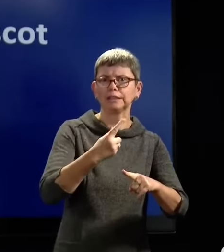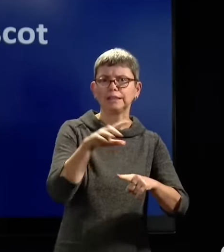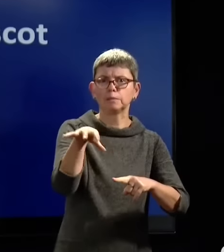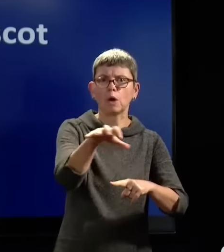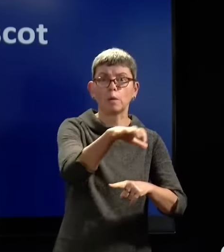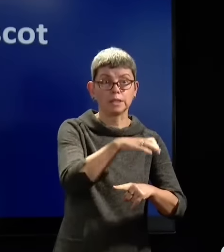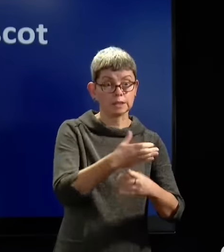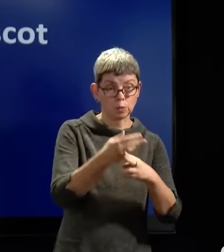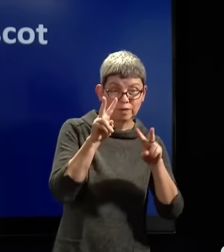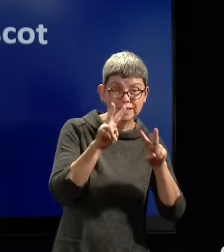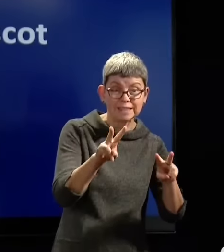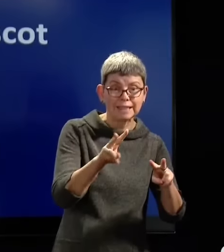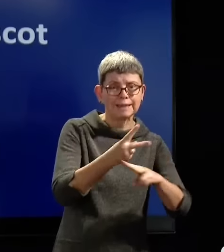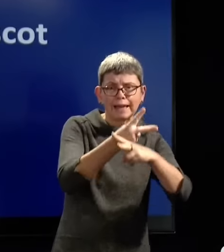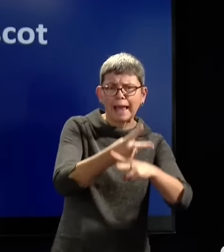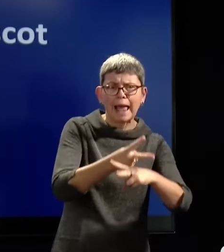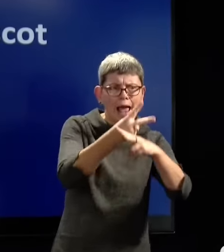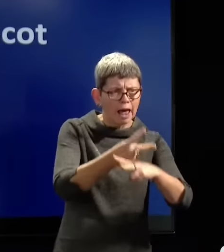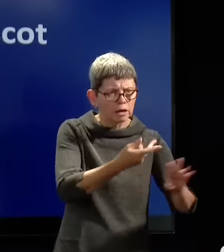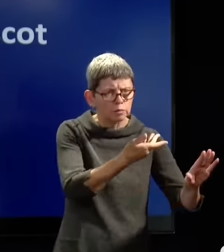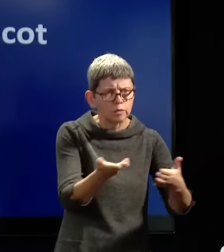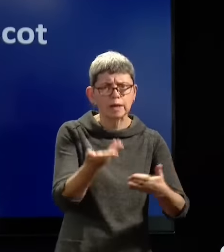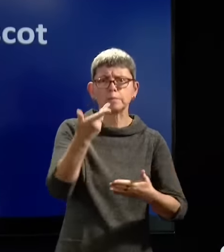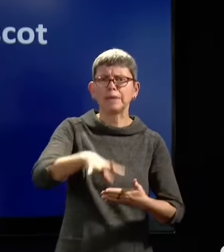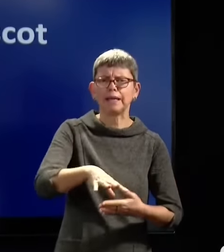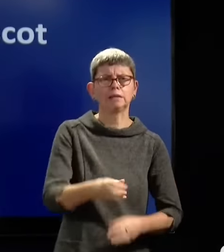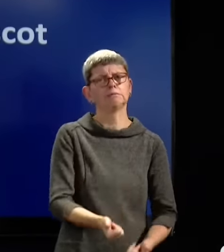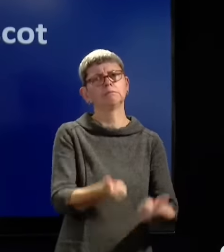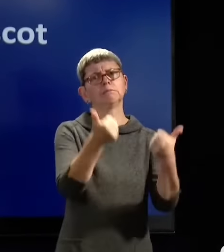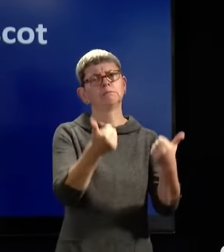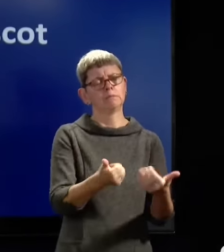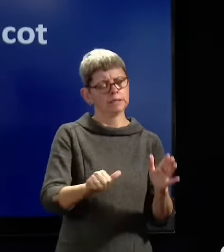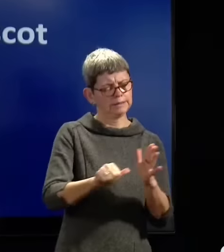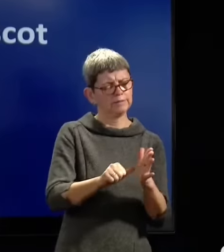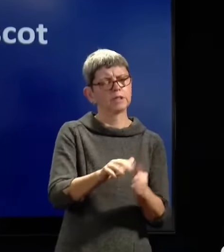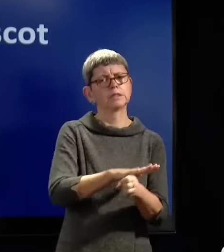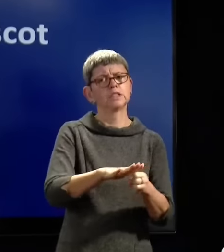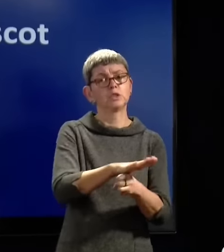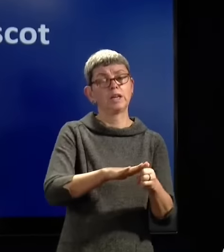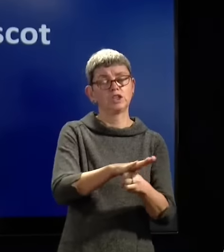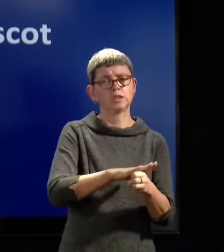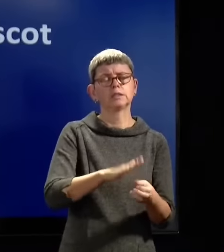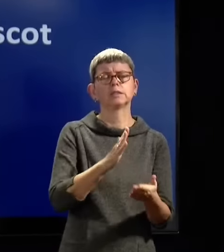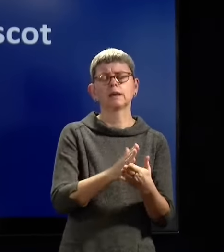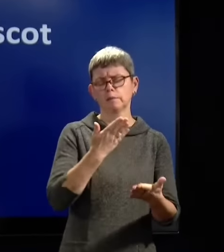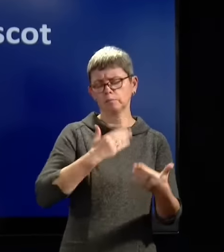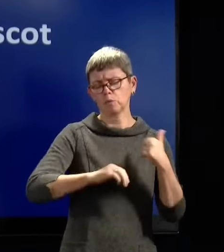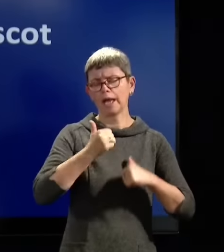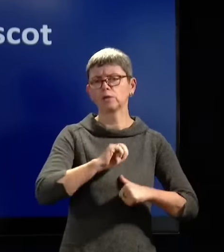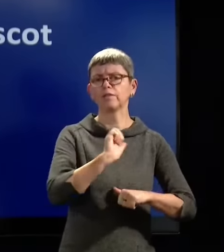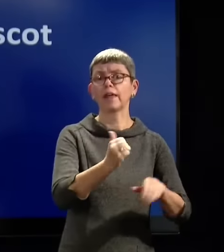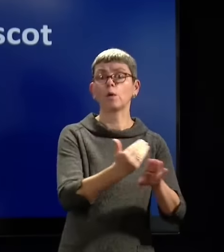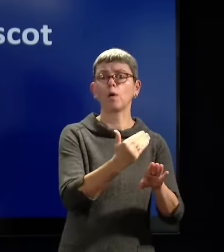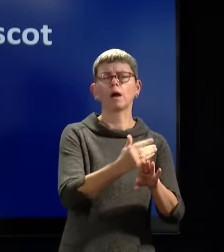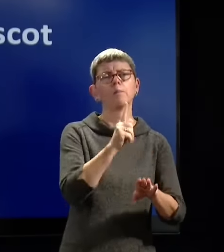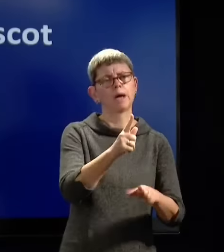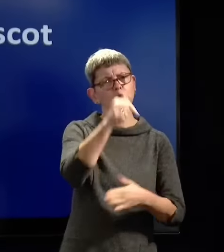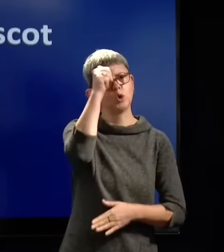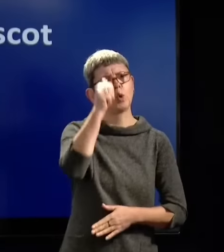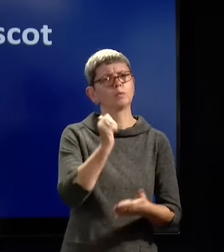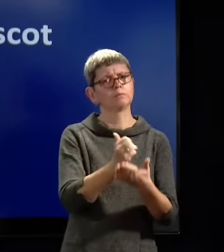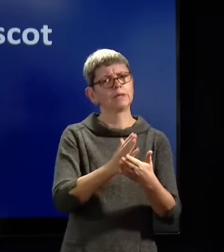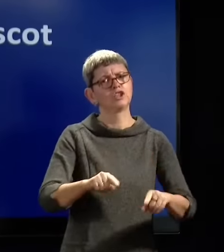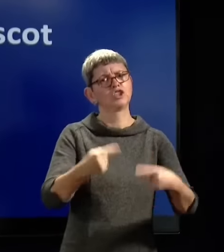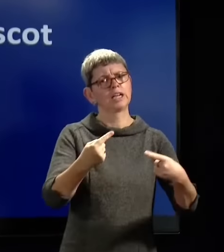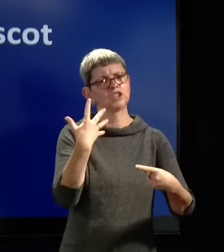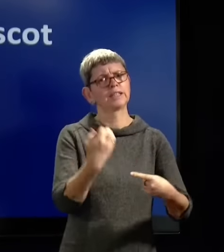provide under extraordinary circumstances. And I'm very proud of what they do, but we are very acutely aware of the challenges they face day and daily. And